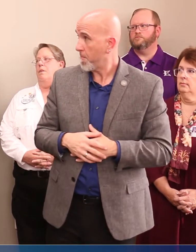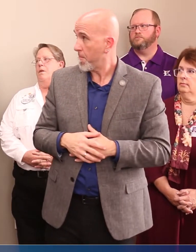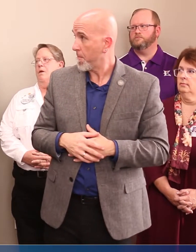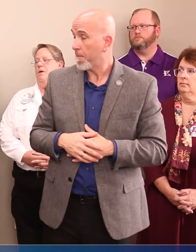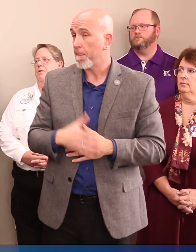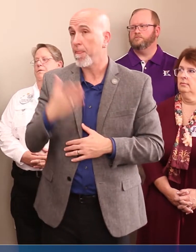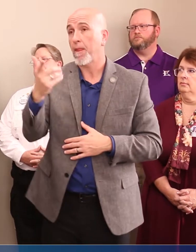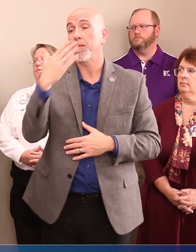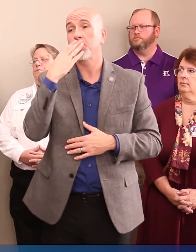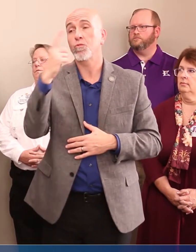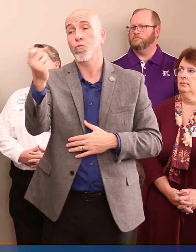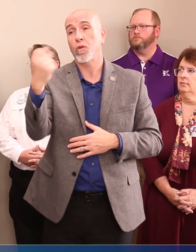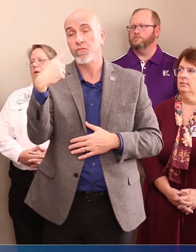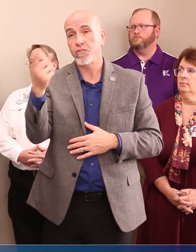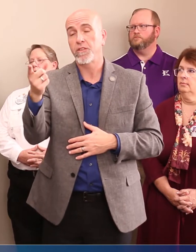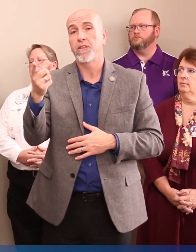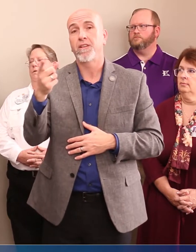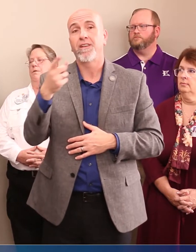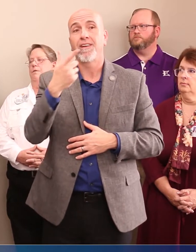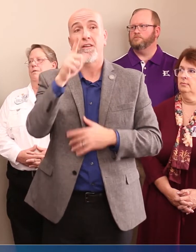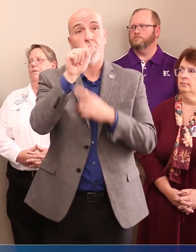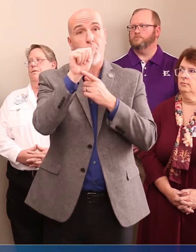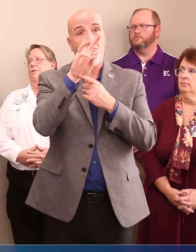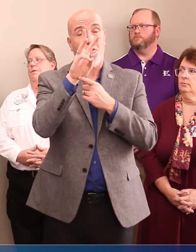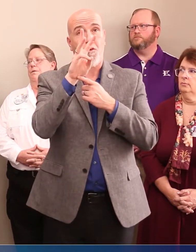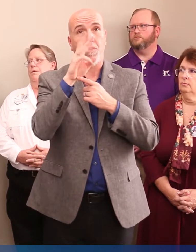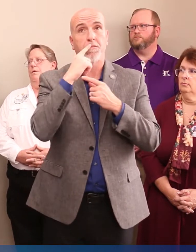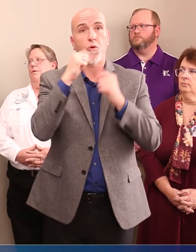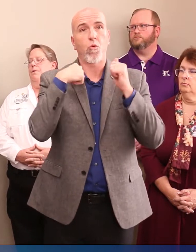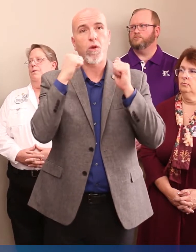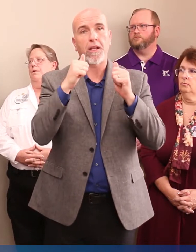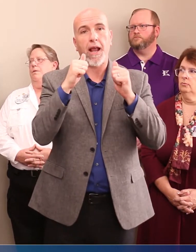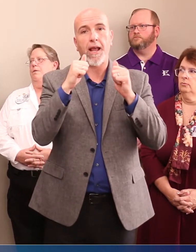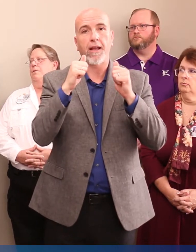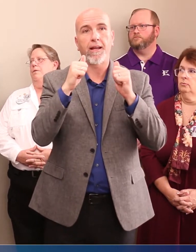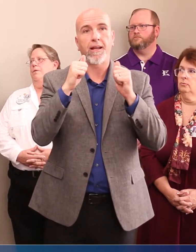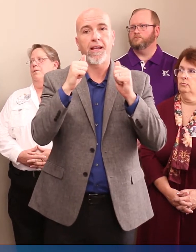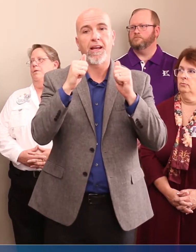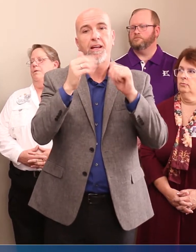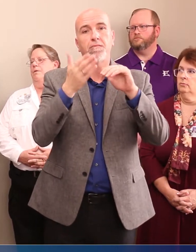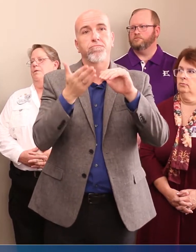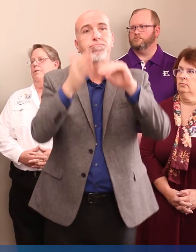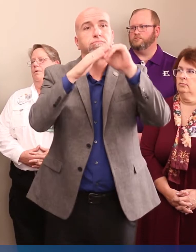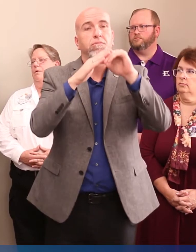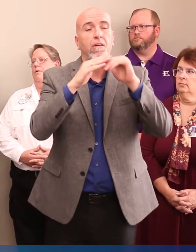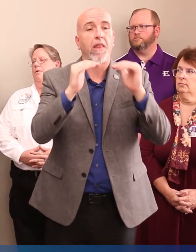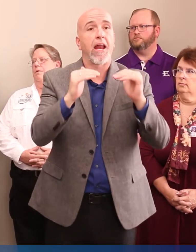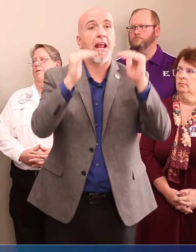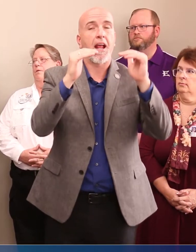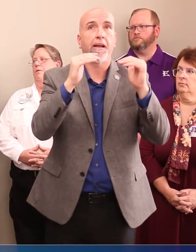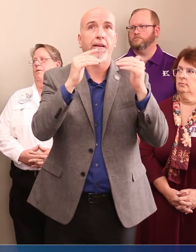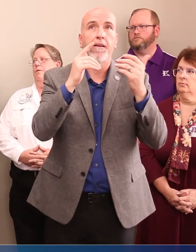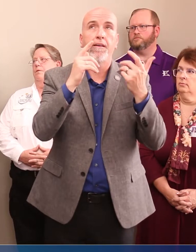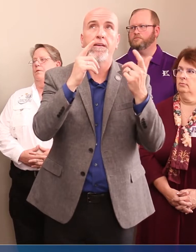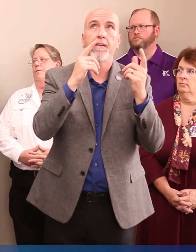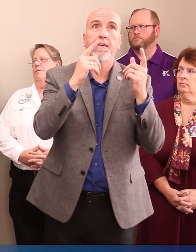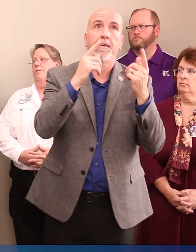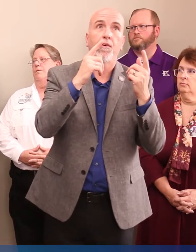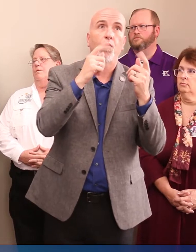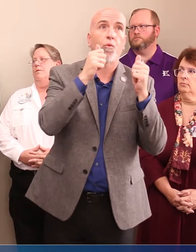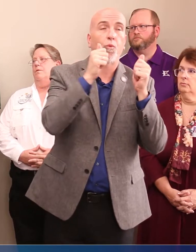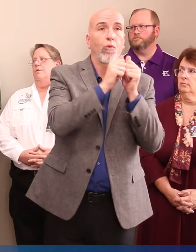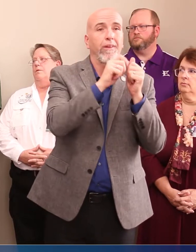Very good question. The law allows us to bump an offense up to the next higher level under a